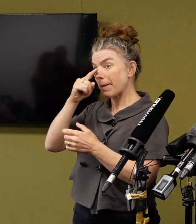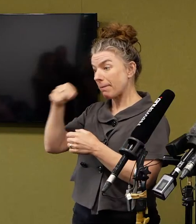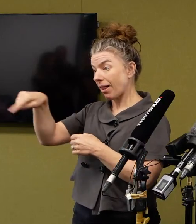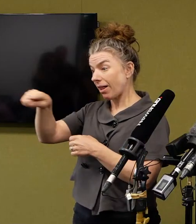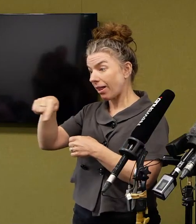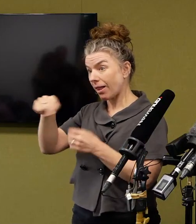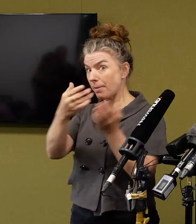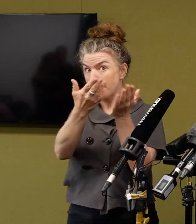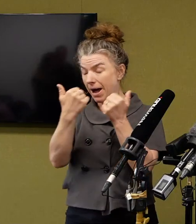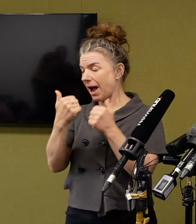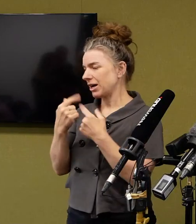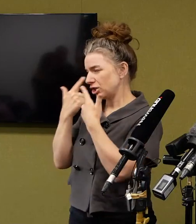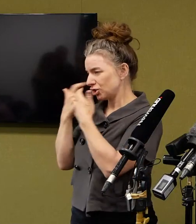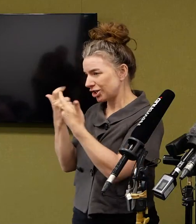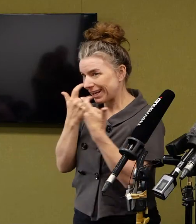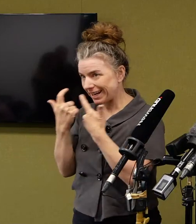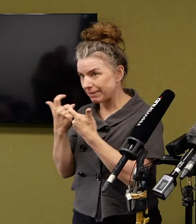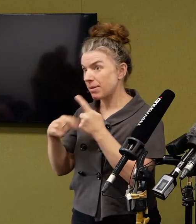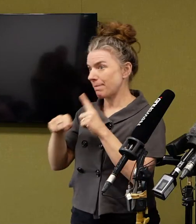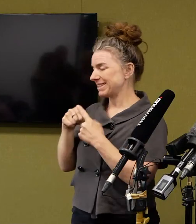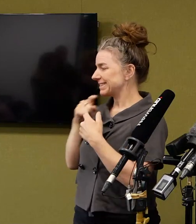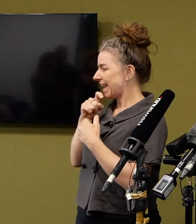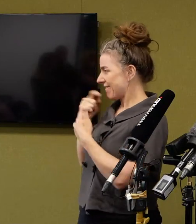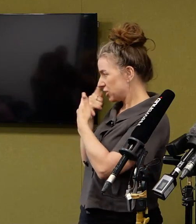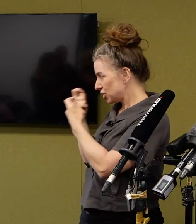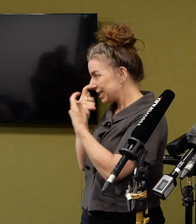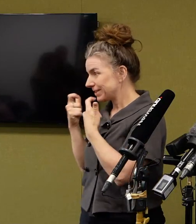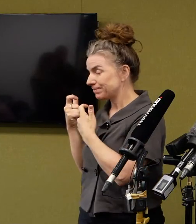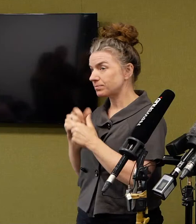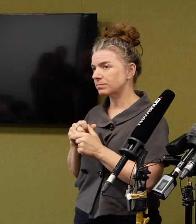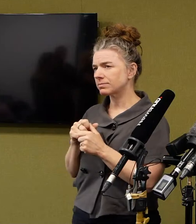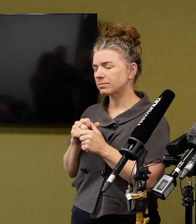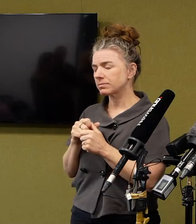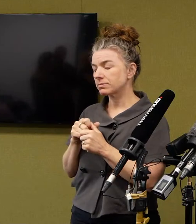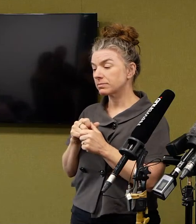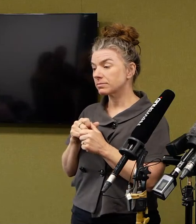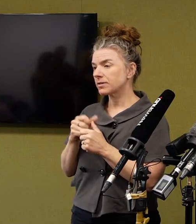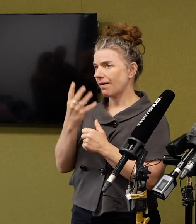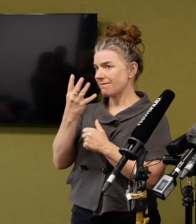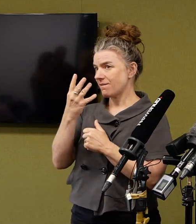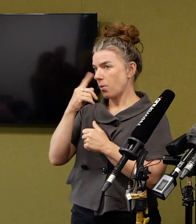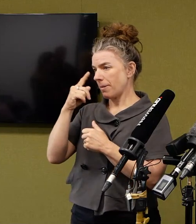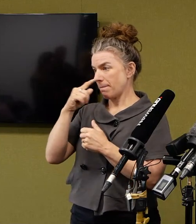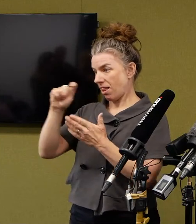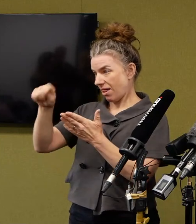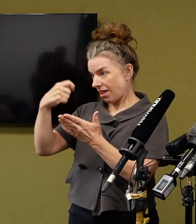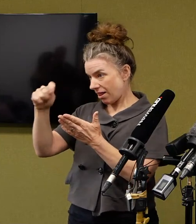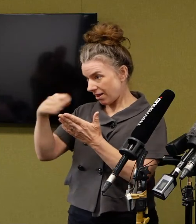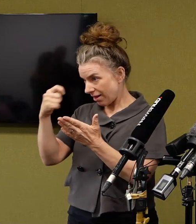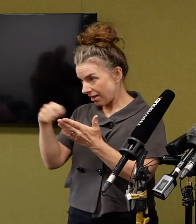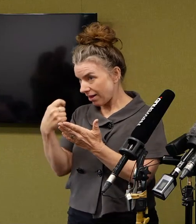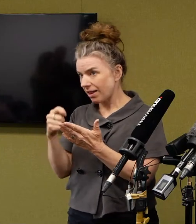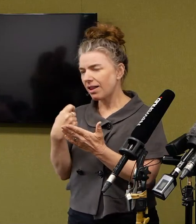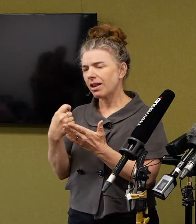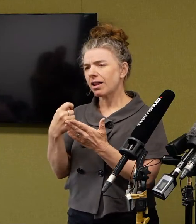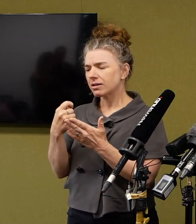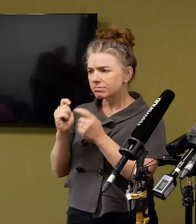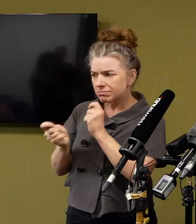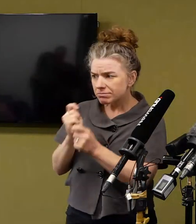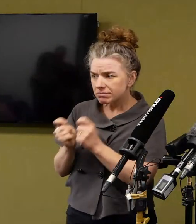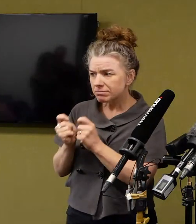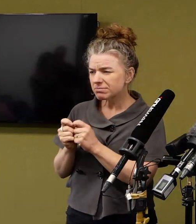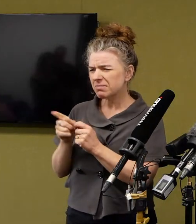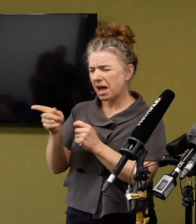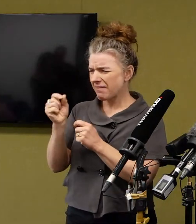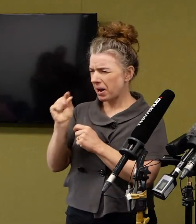there. A number of people have had swabs taken on a purely precautionary basis. They had some very mild